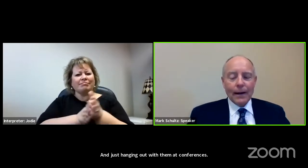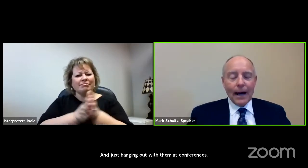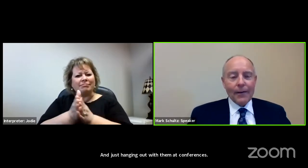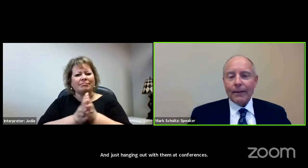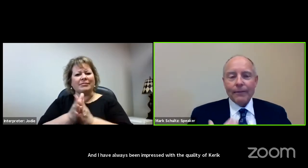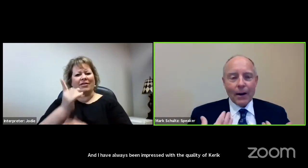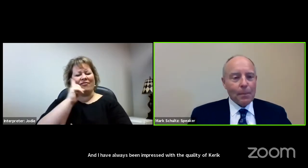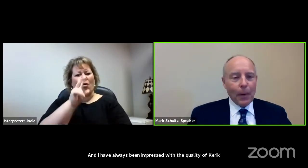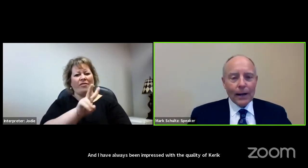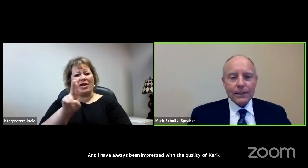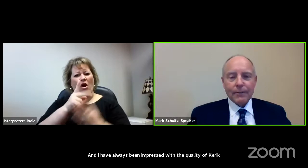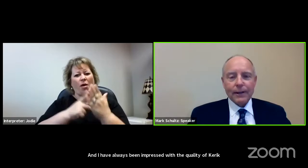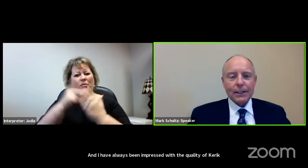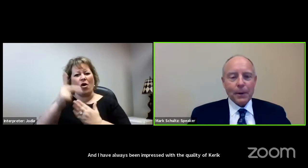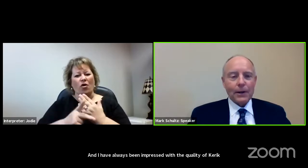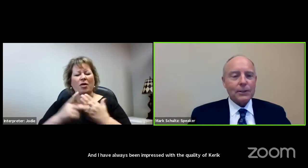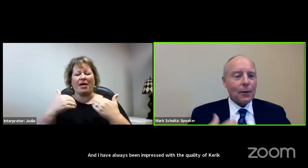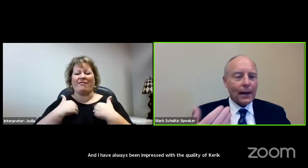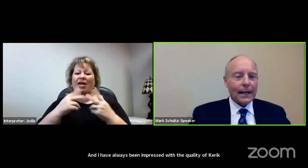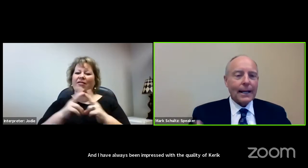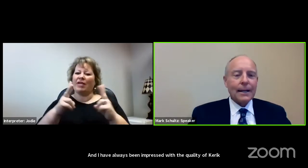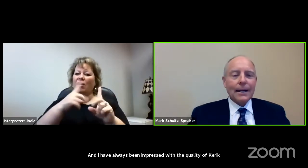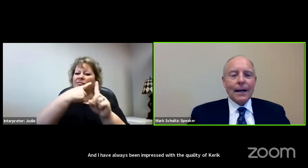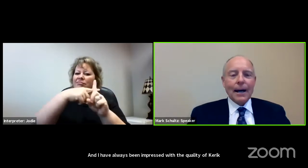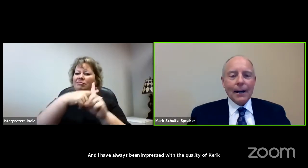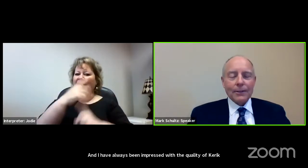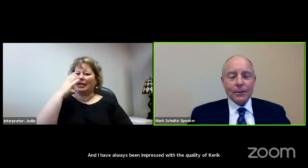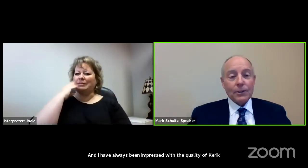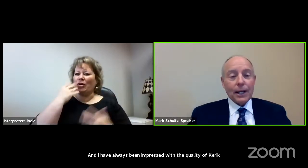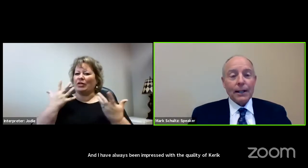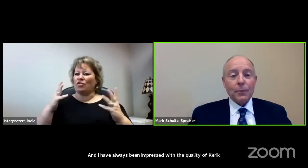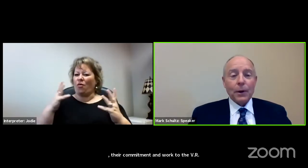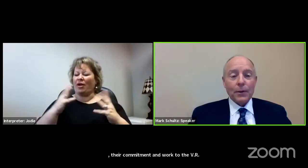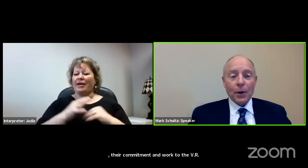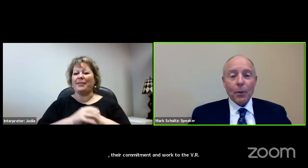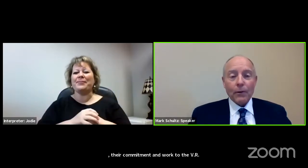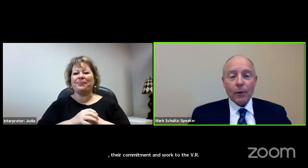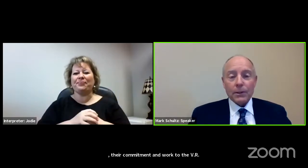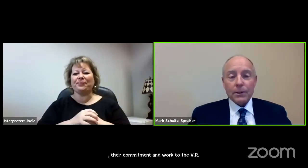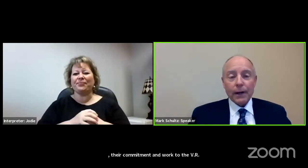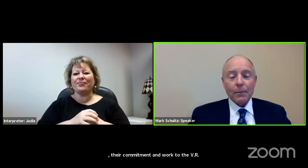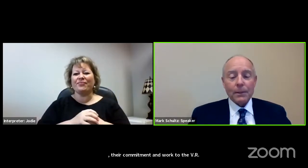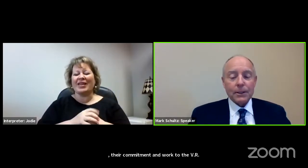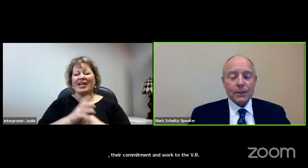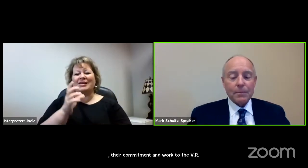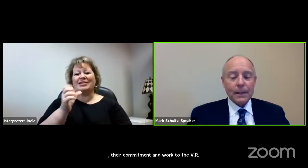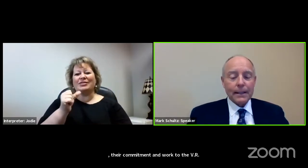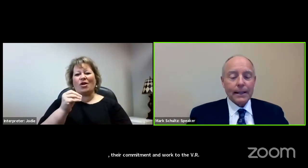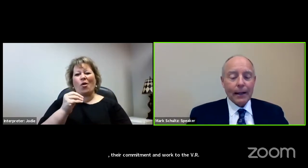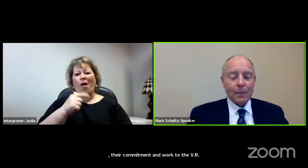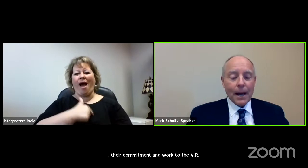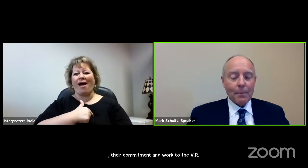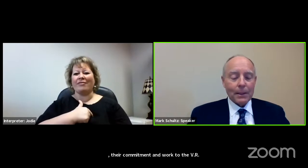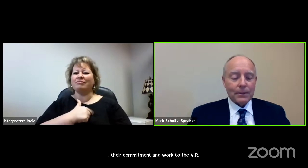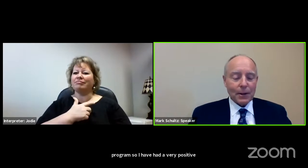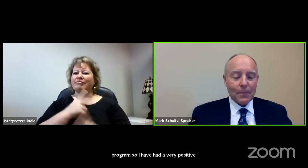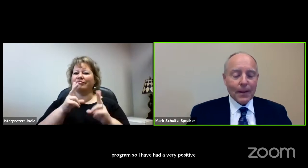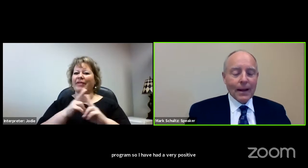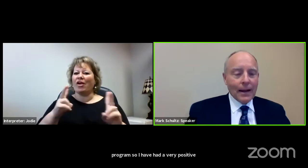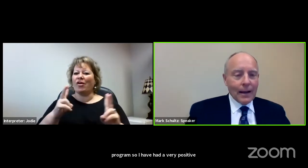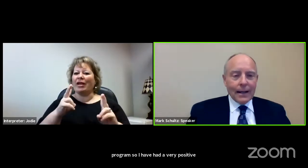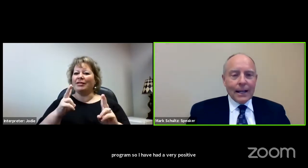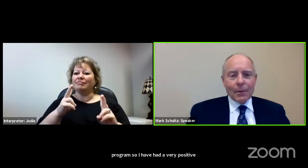so I've had a very positive experience already associated with your workforce development system in Alabama.